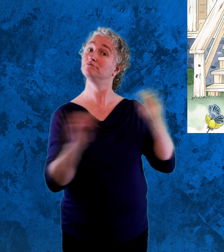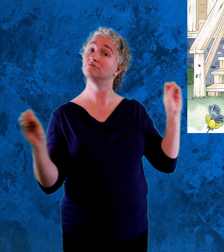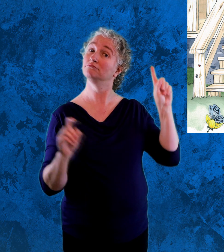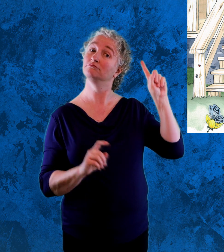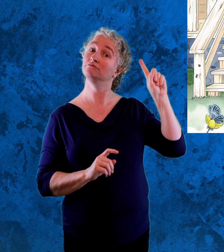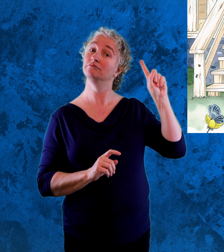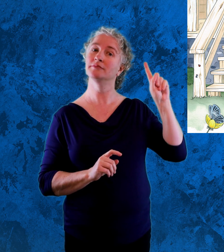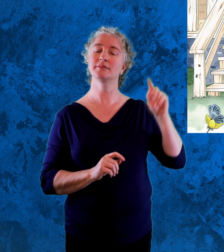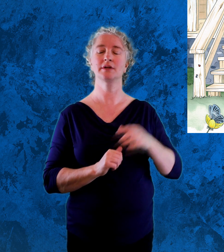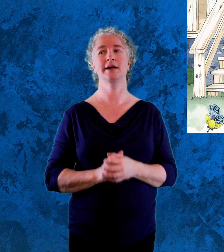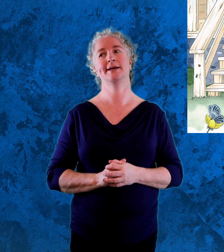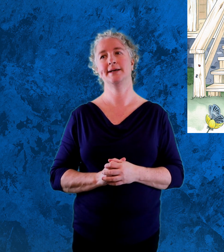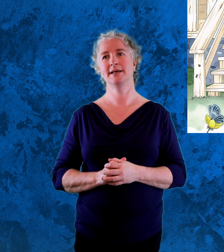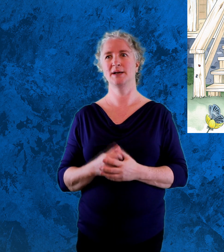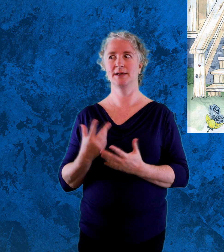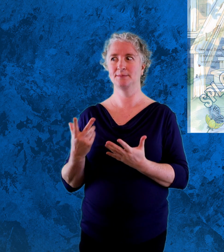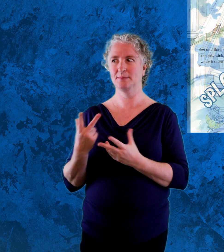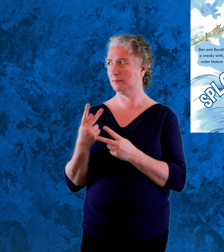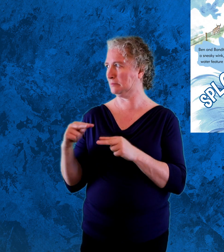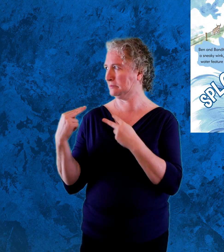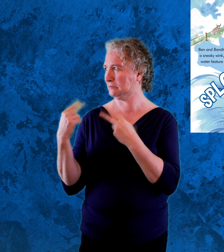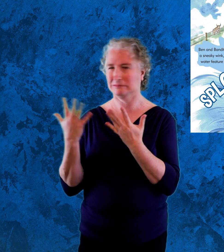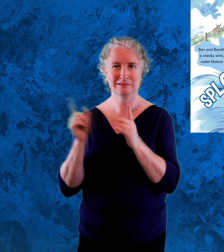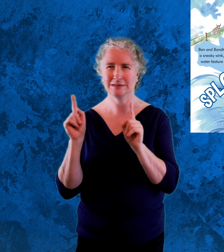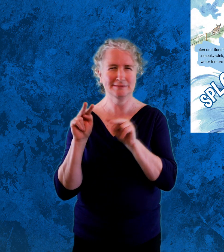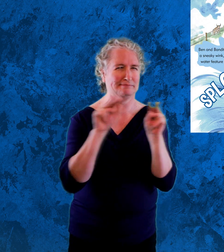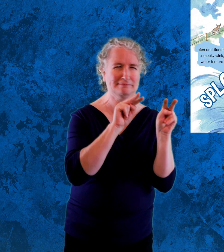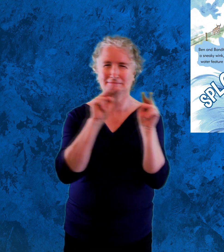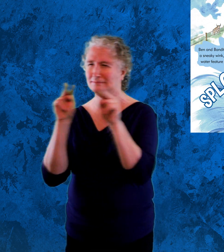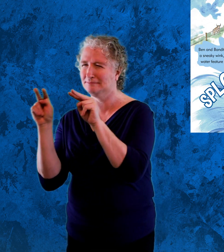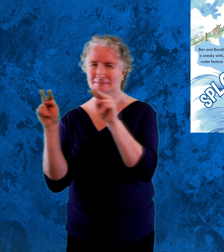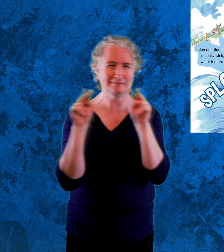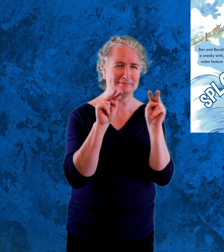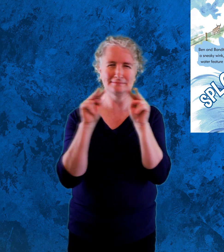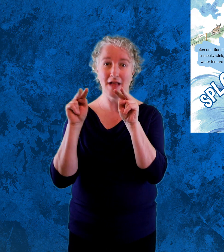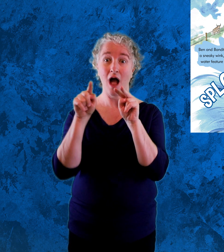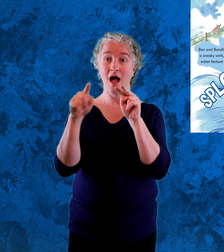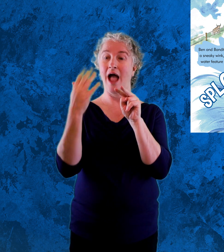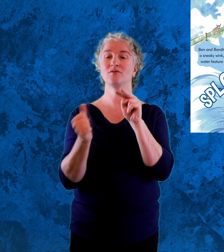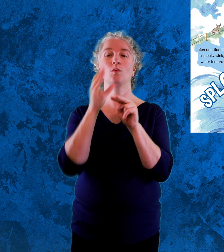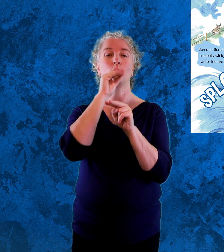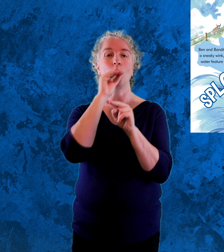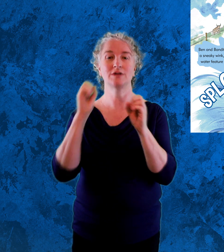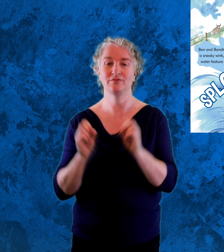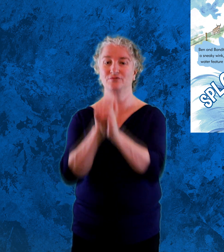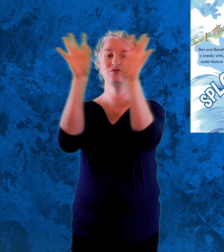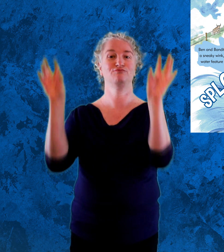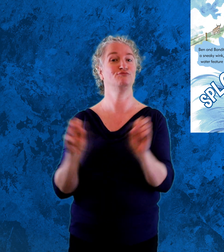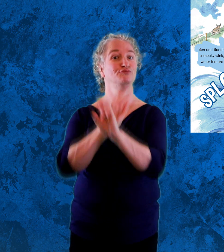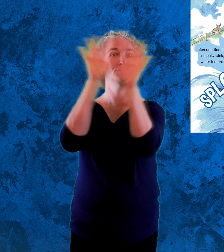week, Ben reminded her. Ben and Bandit gave each other a sneaky wink, then raced to the water feature in